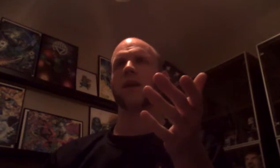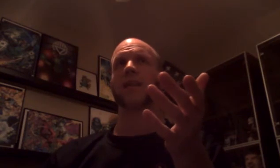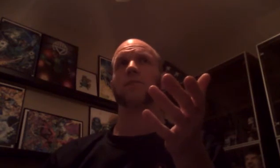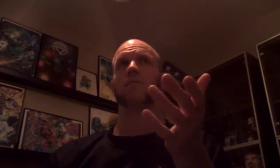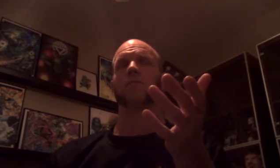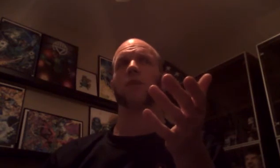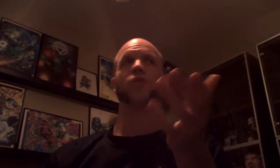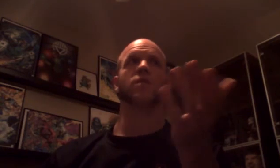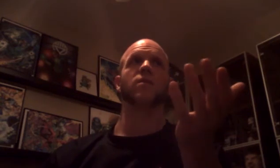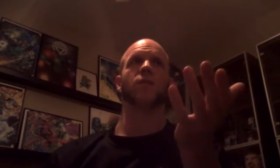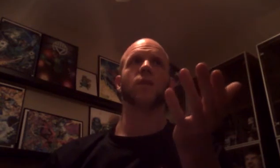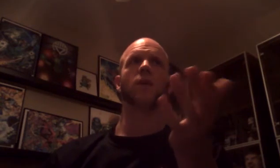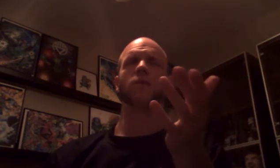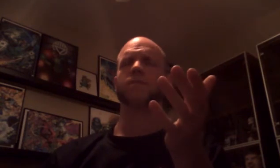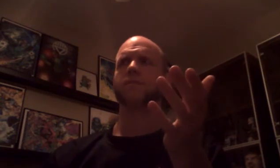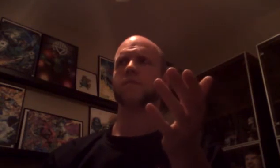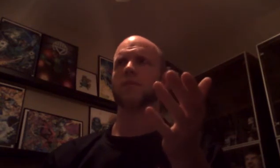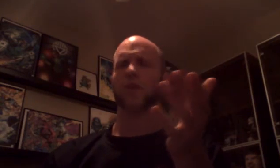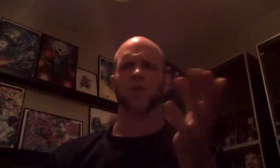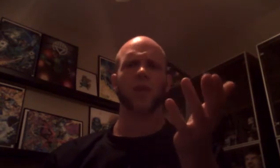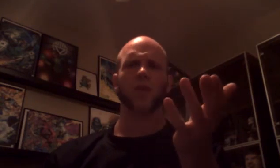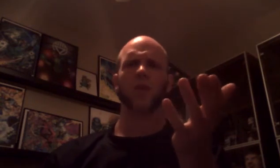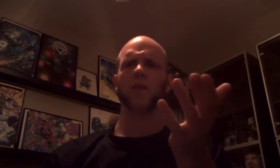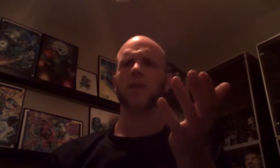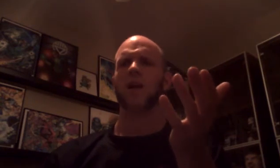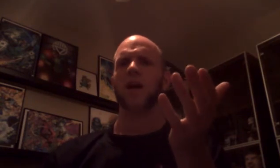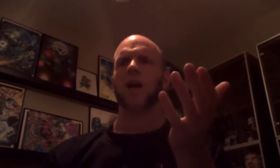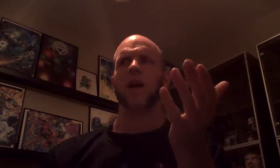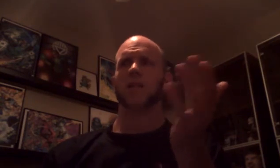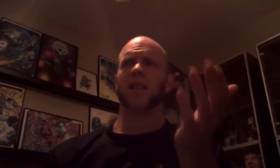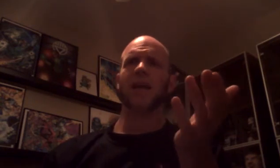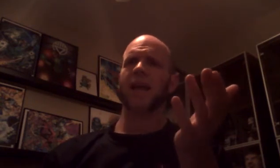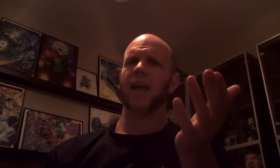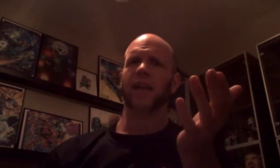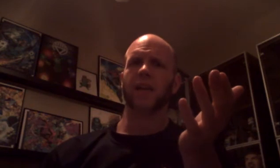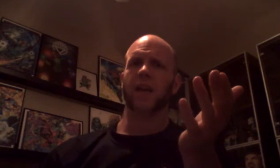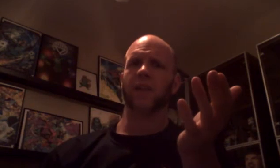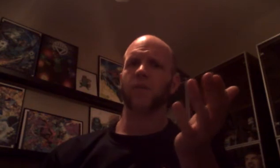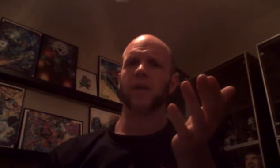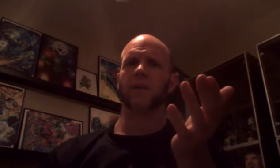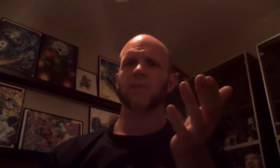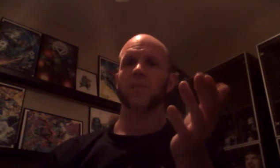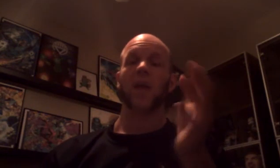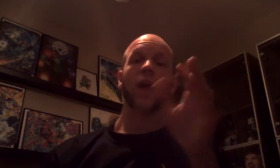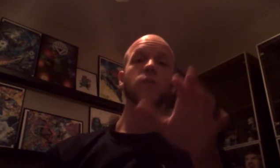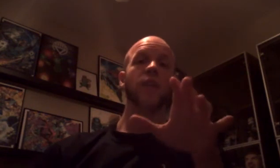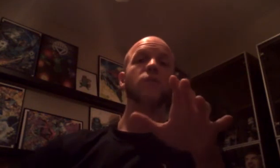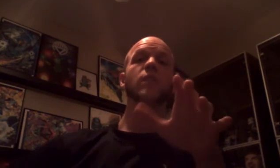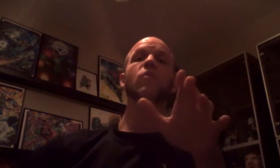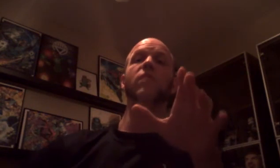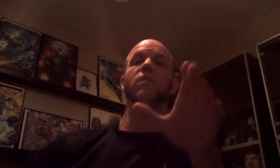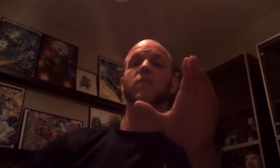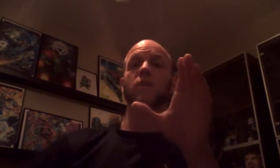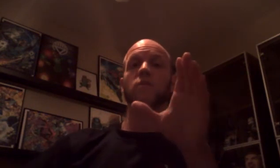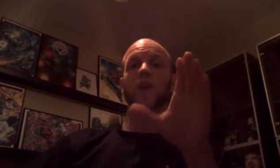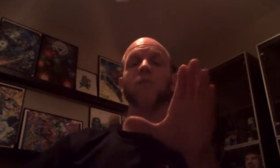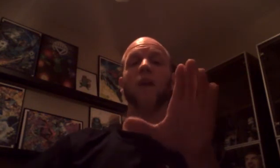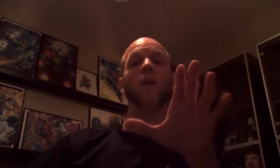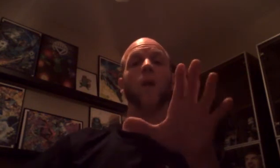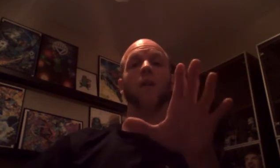or guess Martians that are on Mars, that are little human, there's a lot of henna ink on everybody. It was an interesting movie. It was done very well.